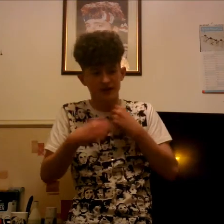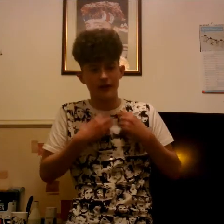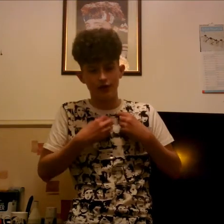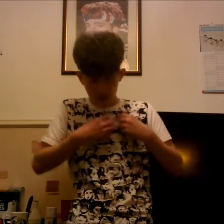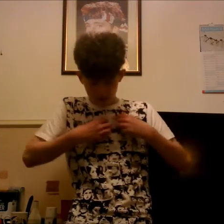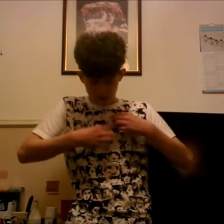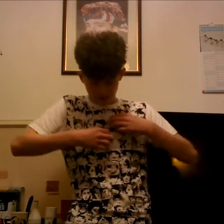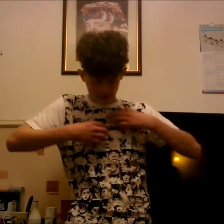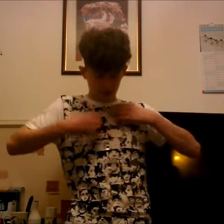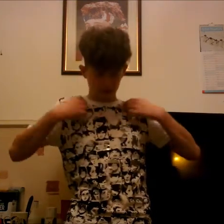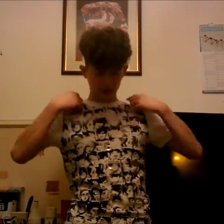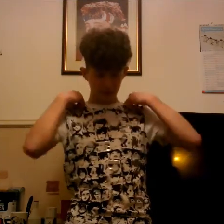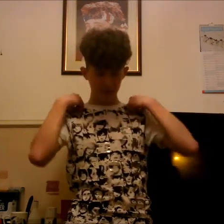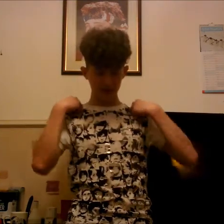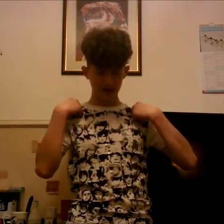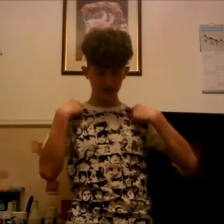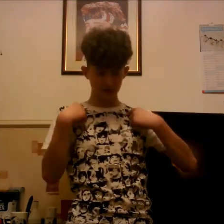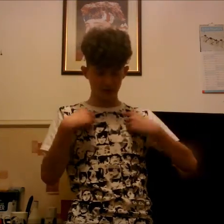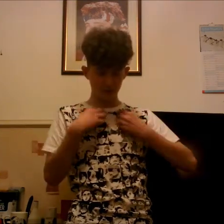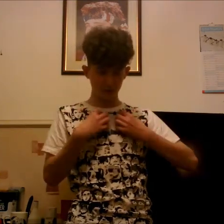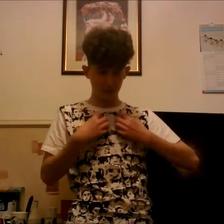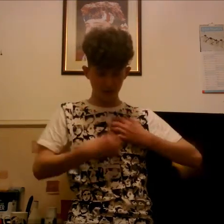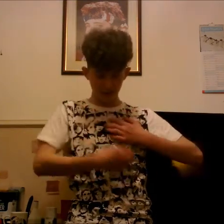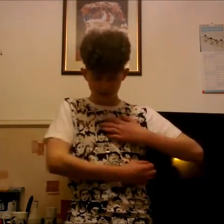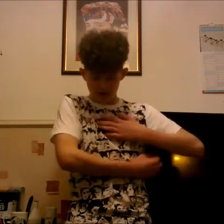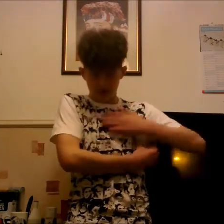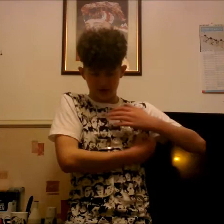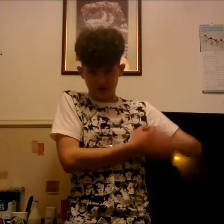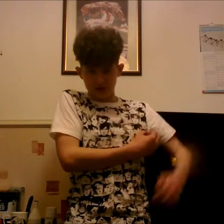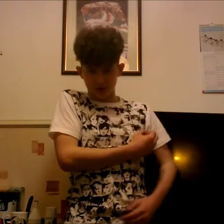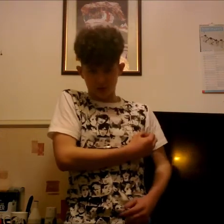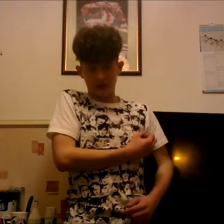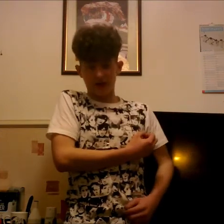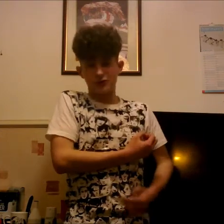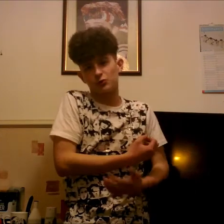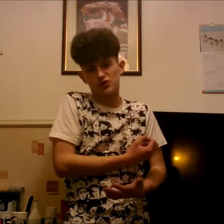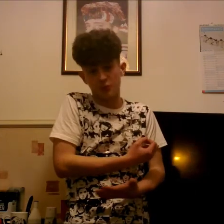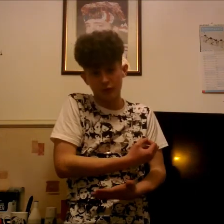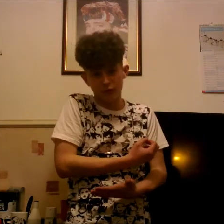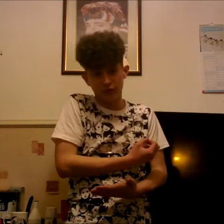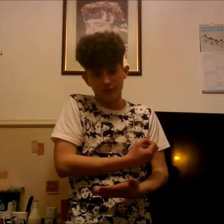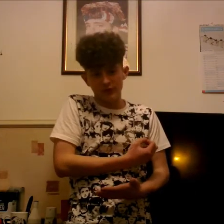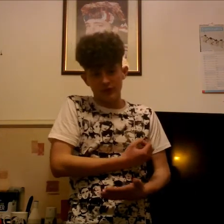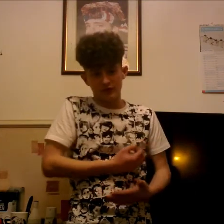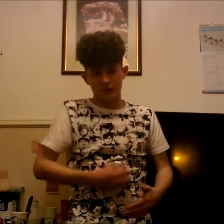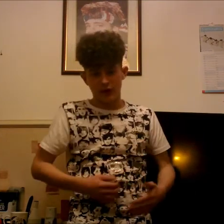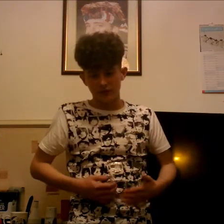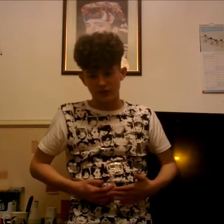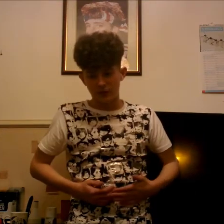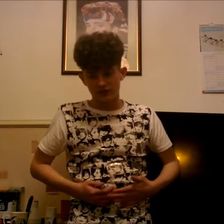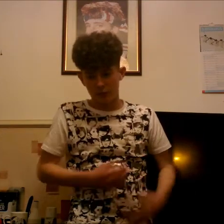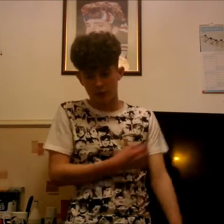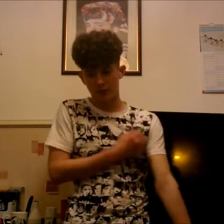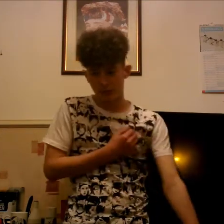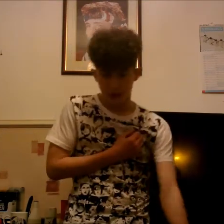there it was like right around my neck it was a wee foam bit and inside your arm like that so supportive so i was always like walking about well